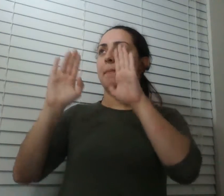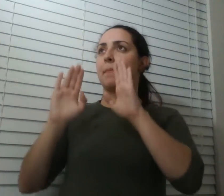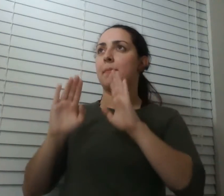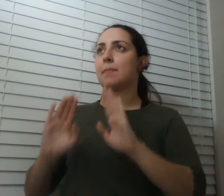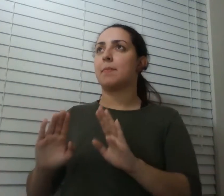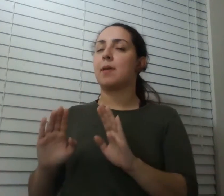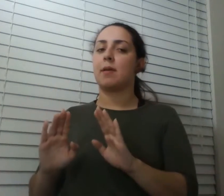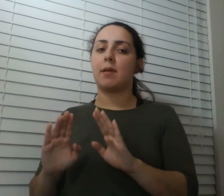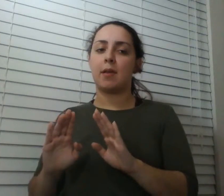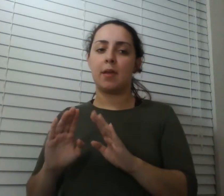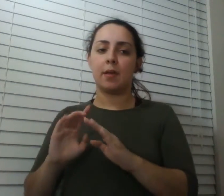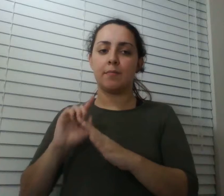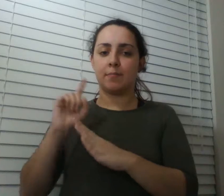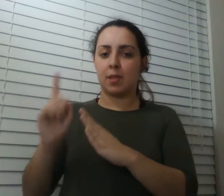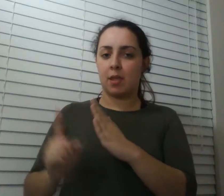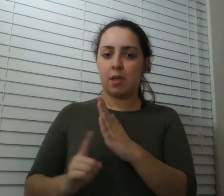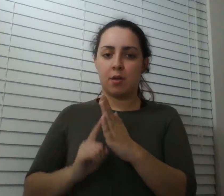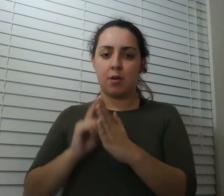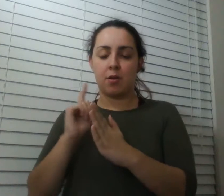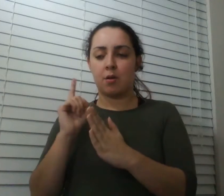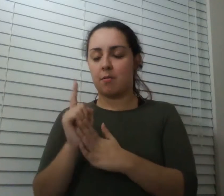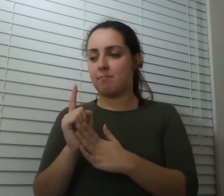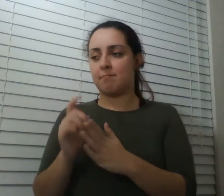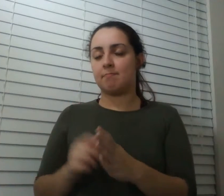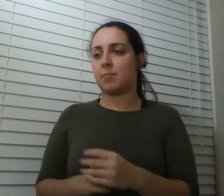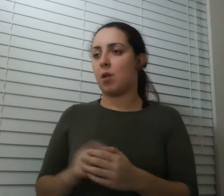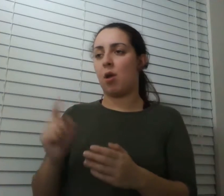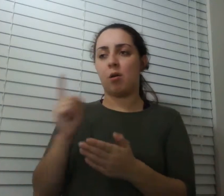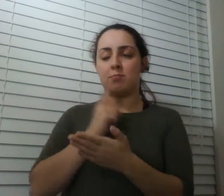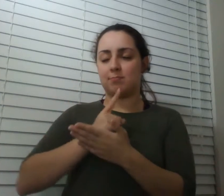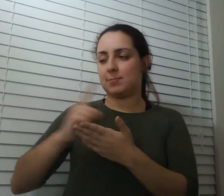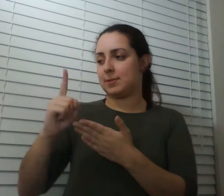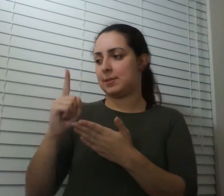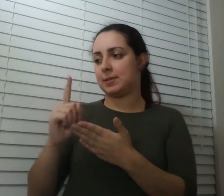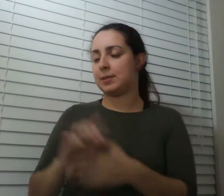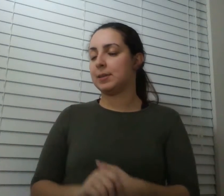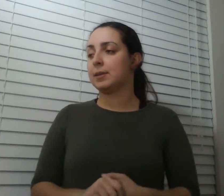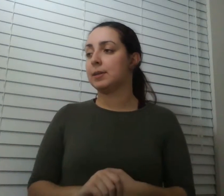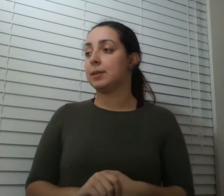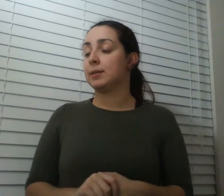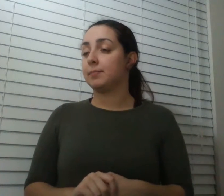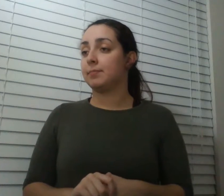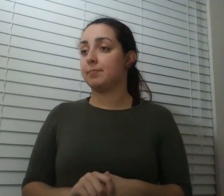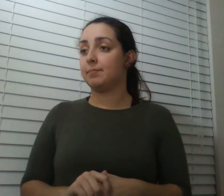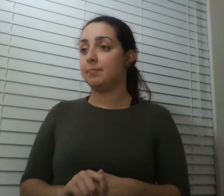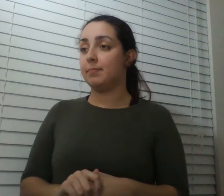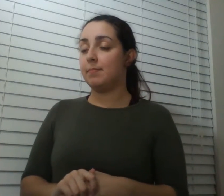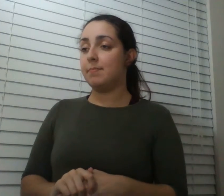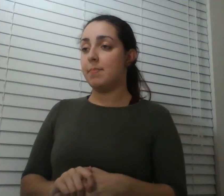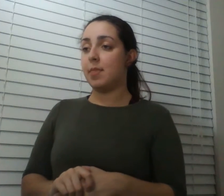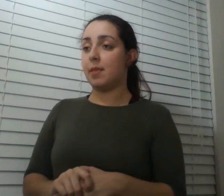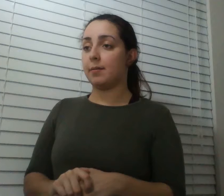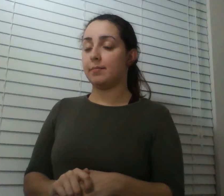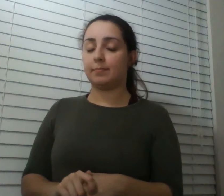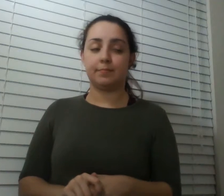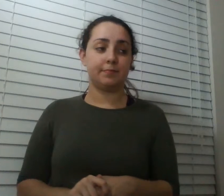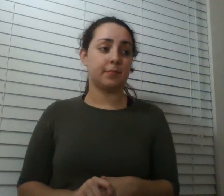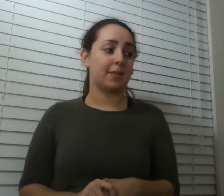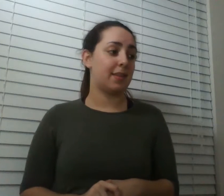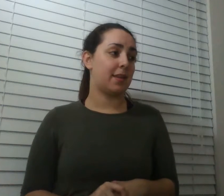all week so he's still he's still in his office at large he's still at large